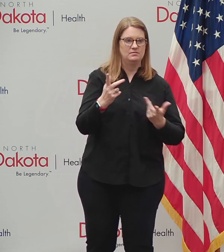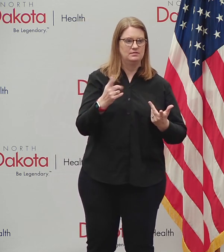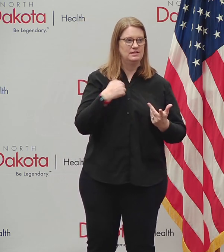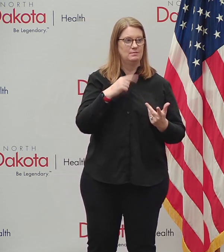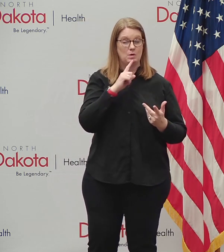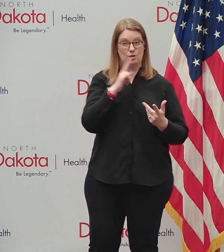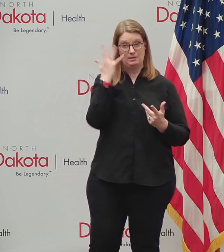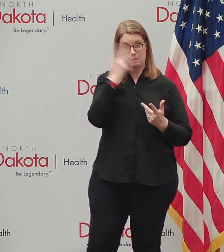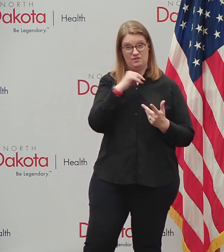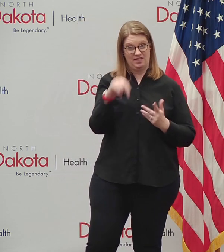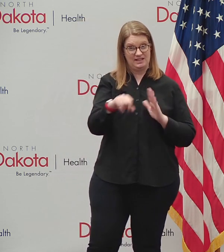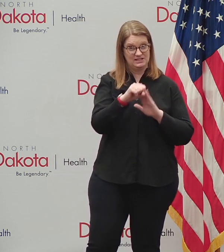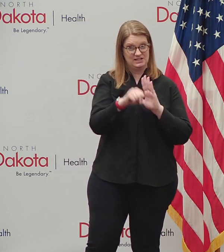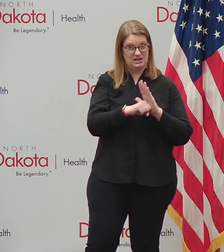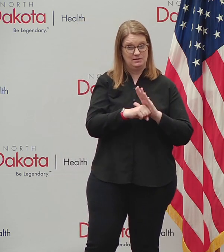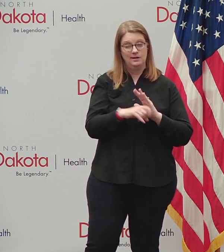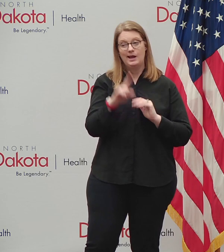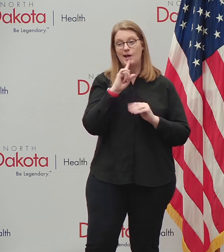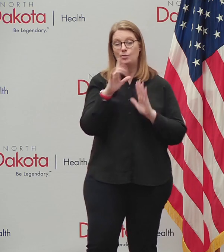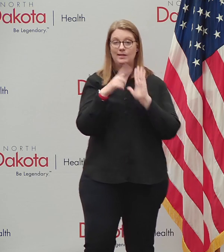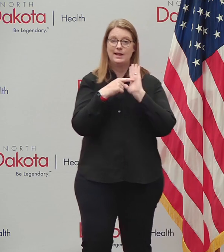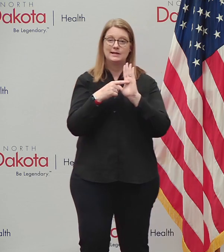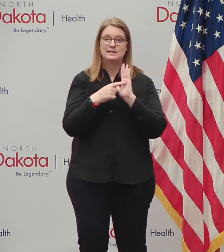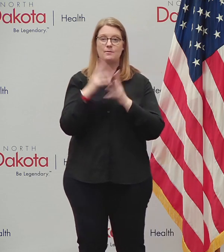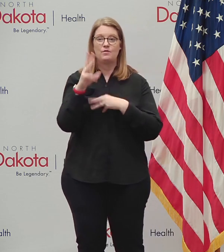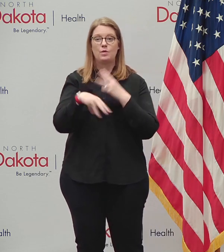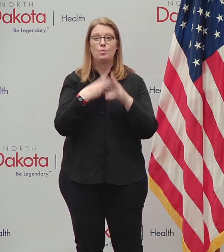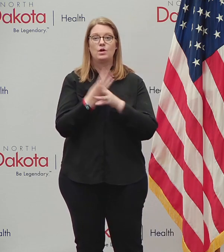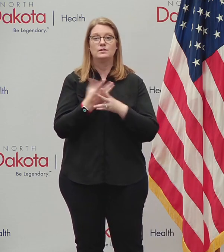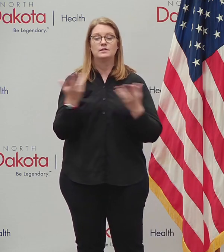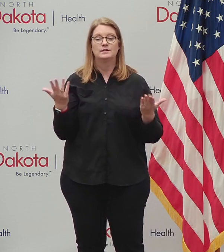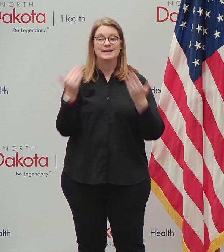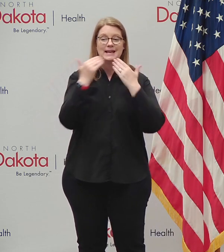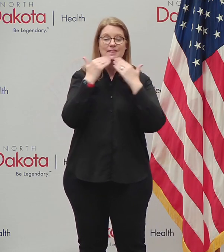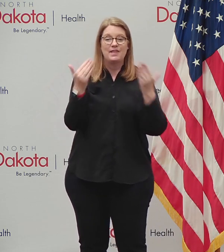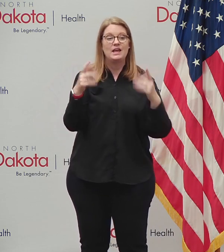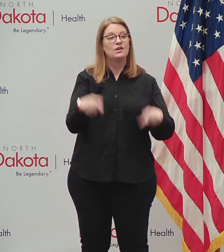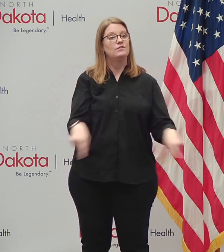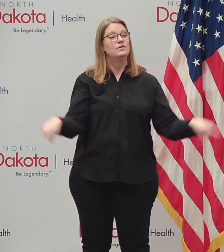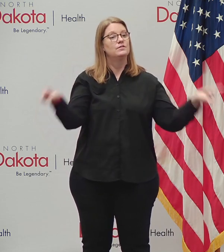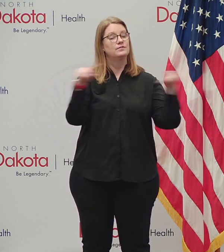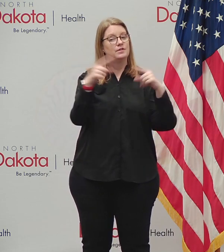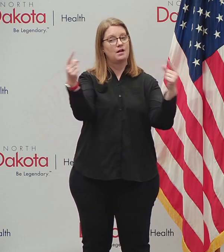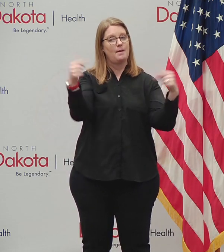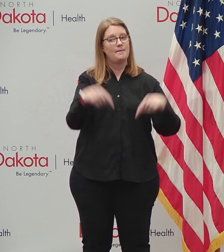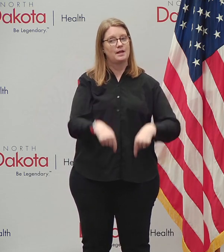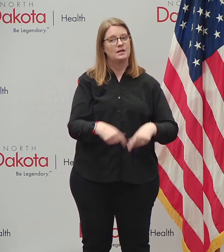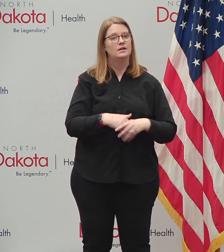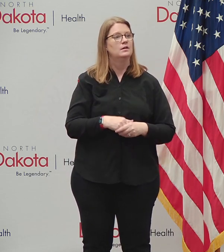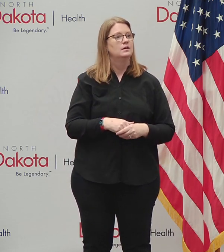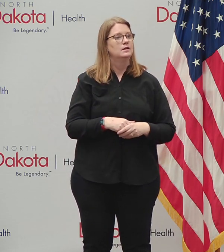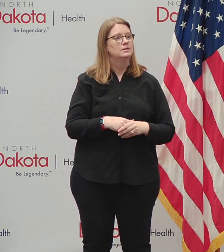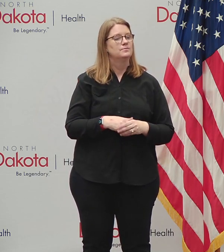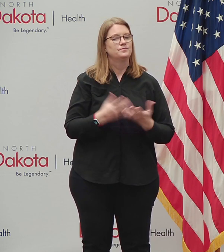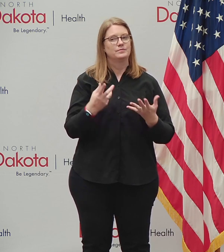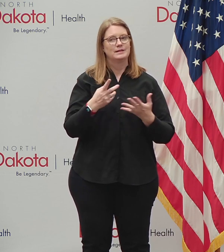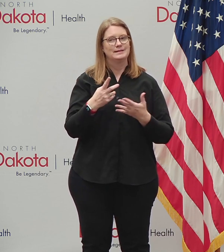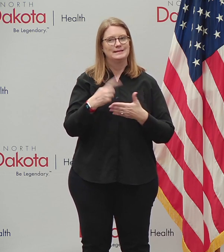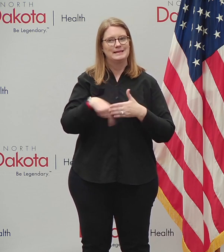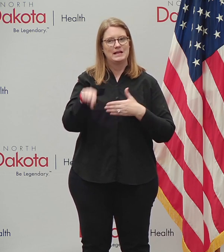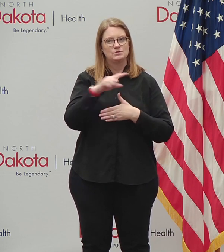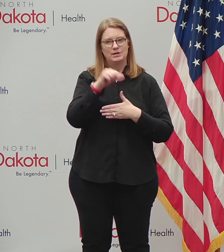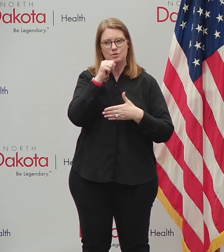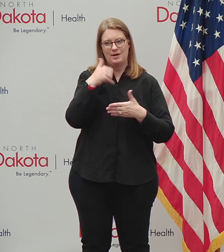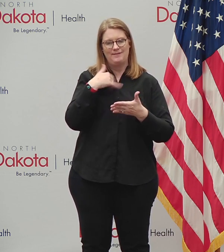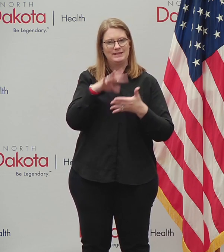our state and maybe a great example for the world. Okay. With that, I want to say thank you to everybody for being here today. Uh, we don't have a scheduled time, uh,